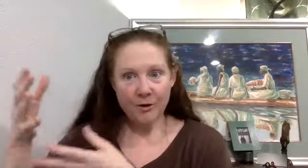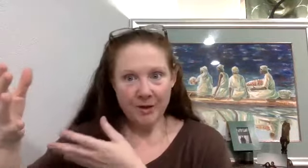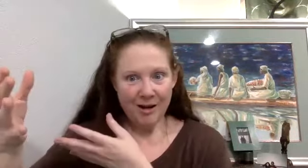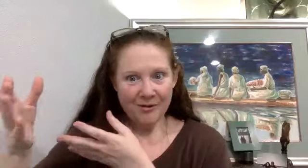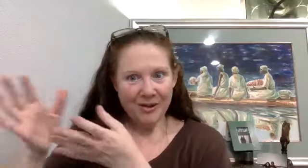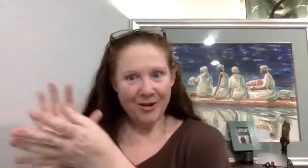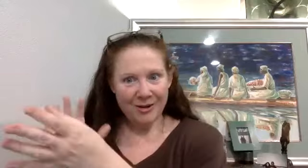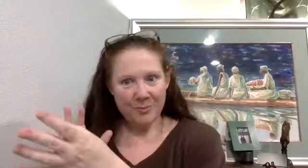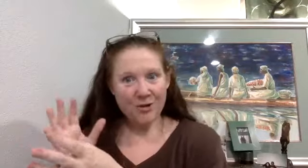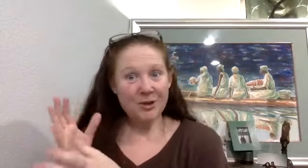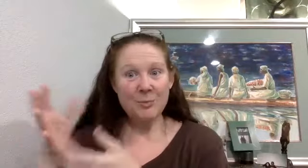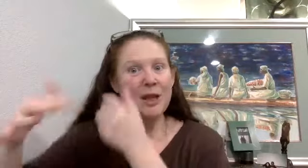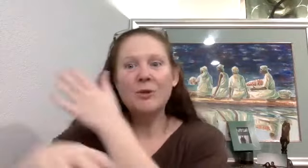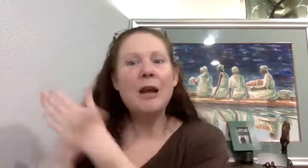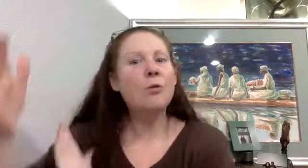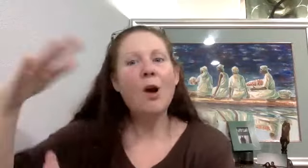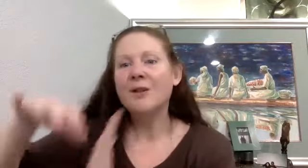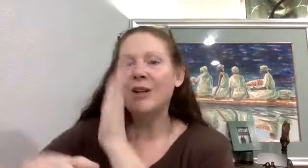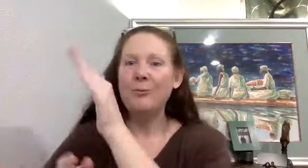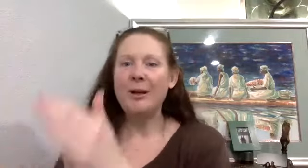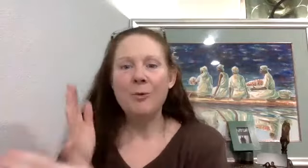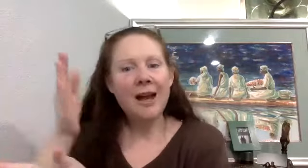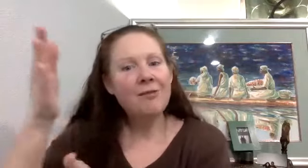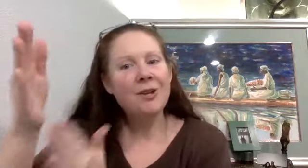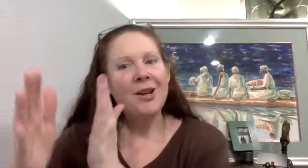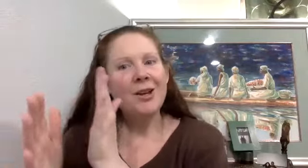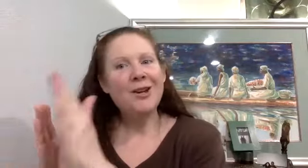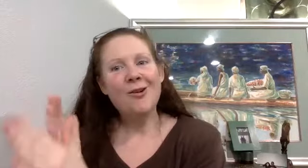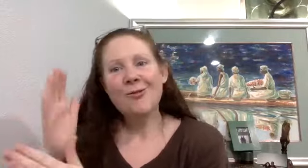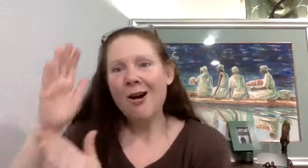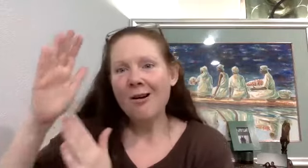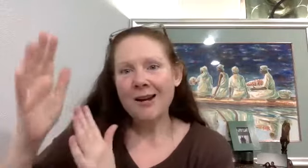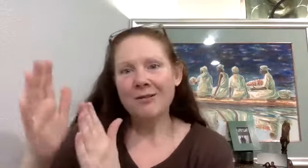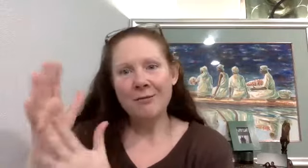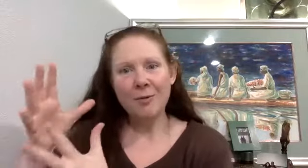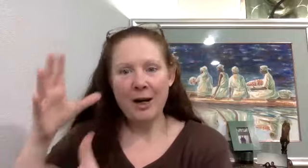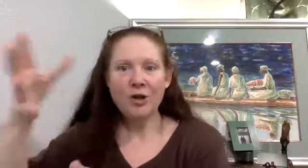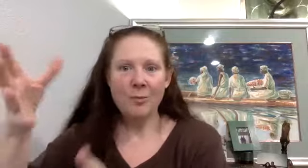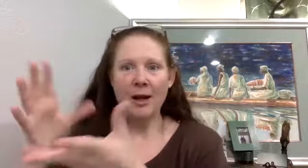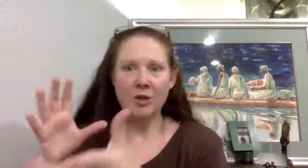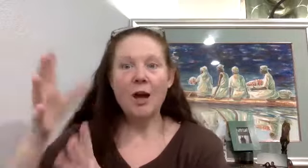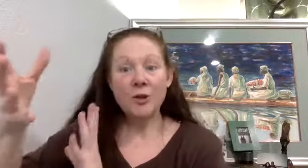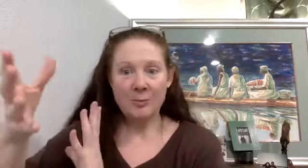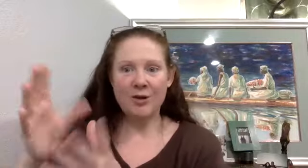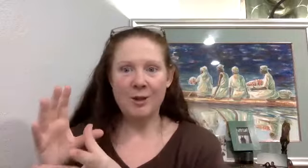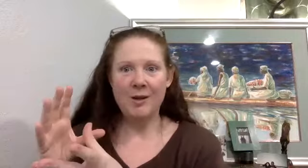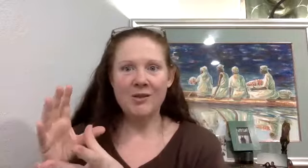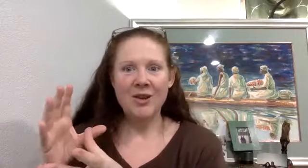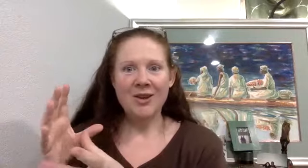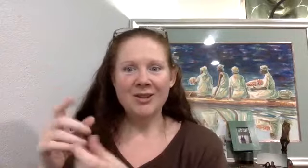ourselves and our own specialties, but they cross and we have, you know, all kinds of information about each other's specialties. So